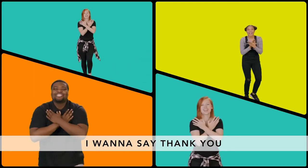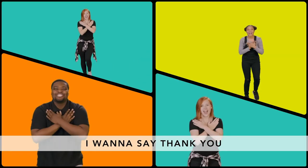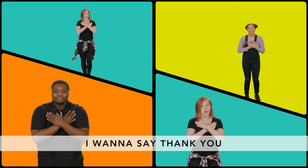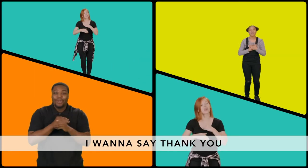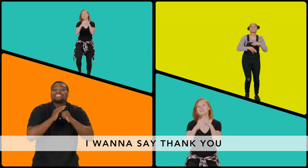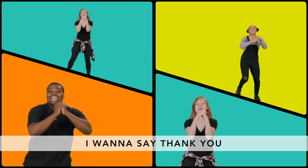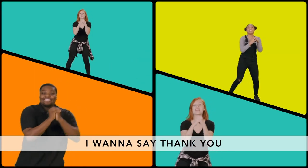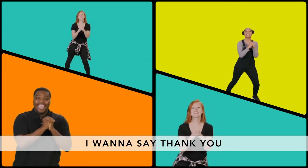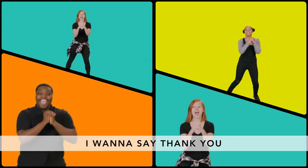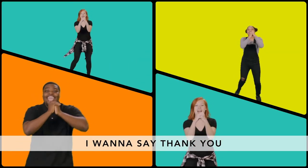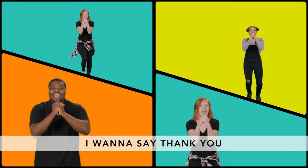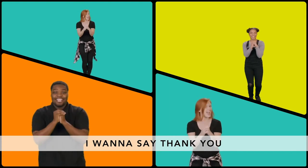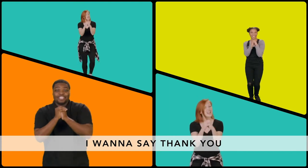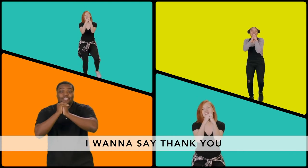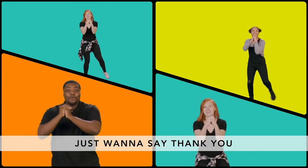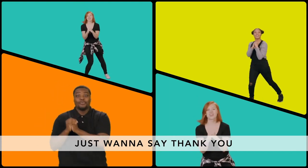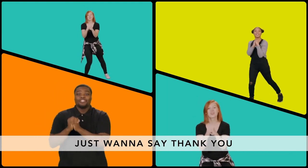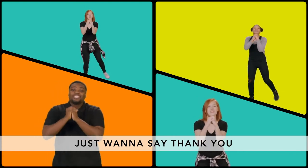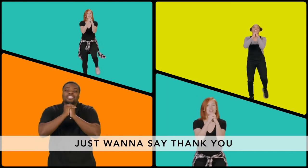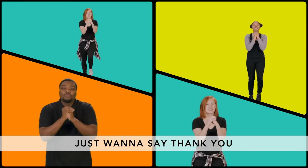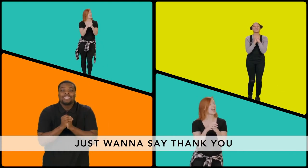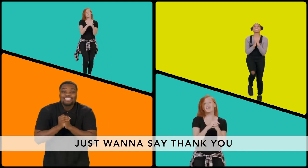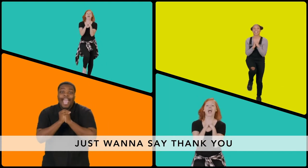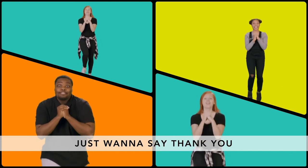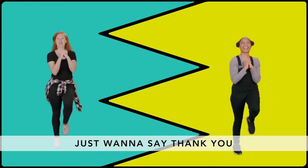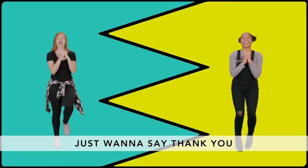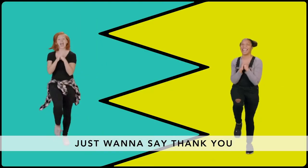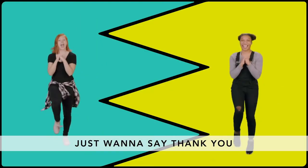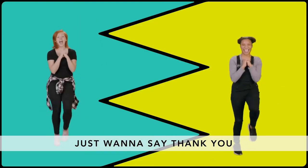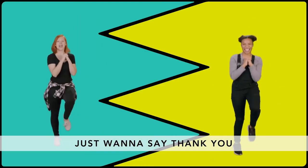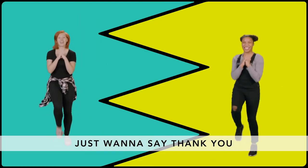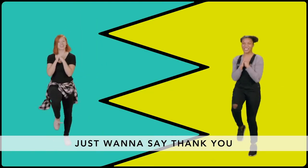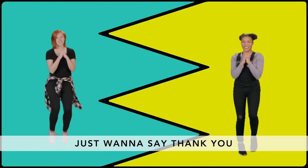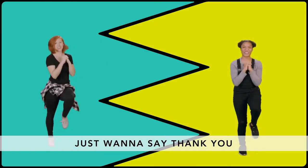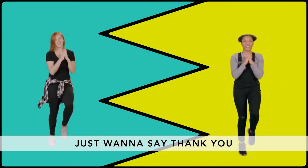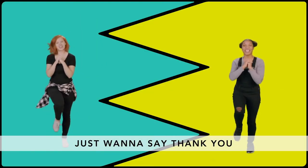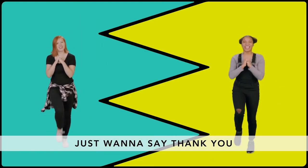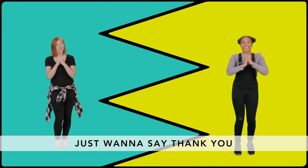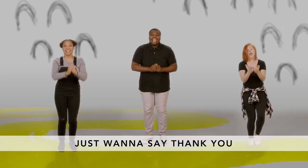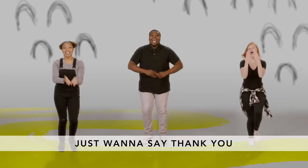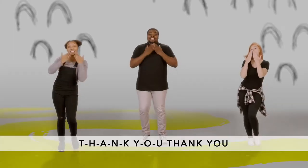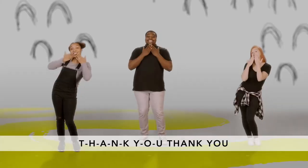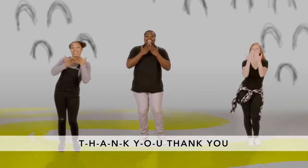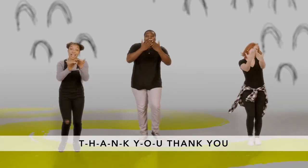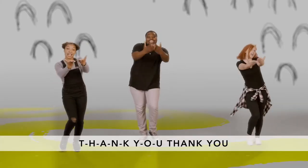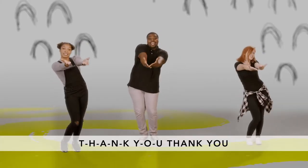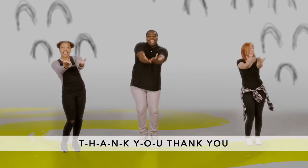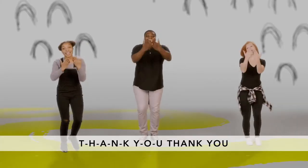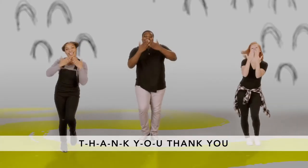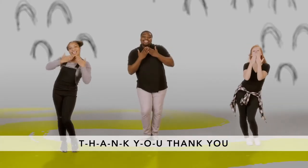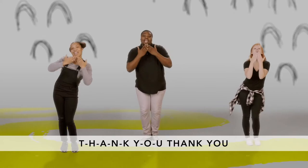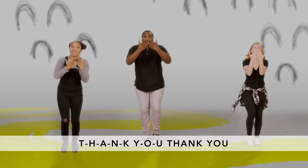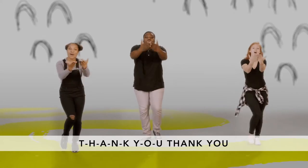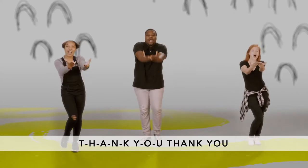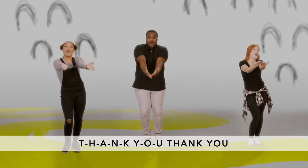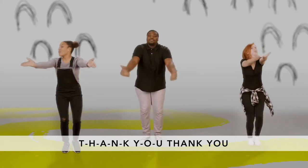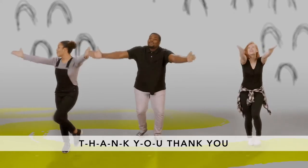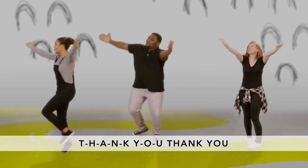I wanna say thank you, just wanna say thank you, yeah! T-H-A-N-K-Y-O, you